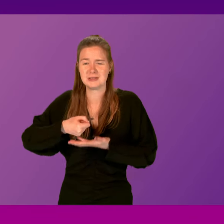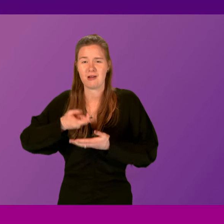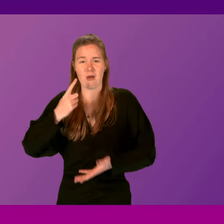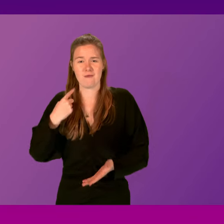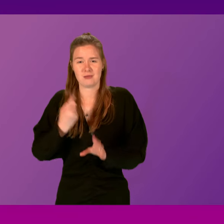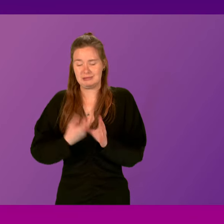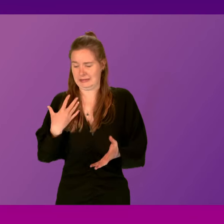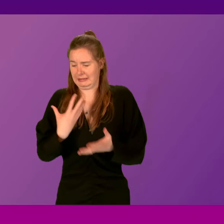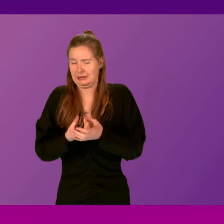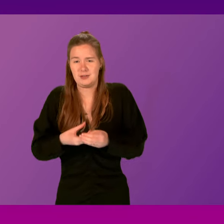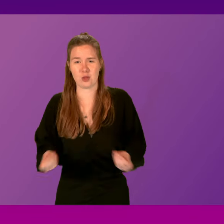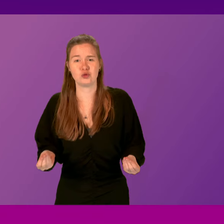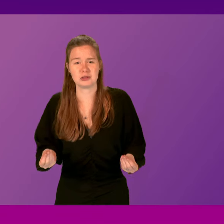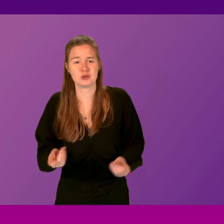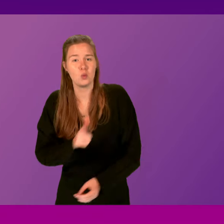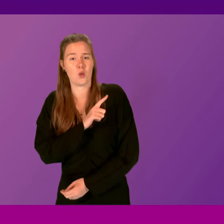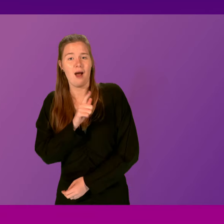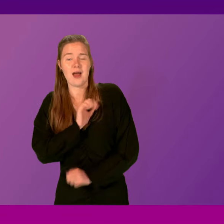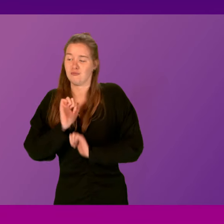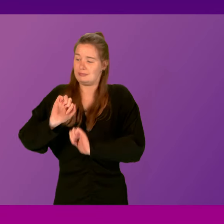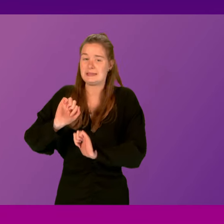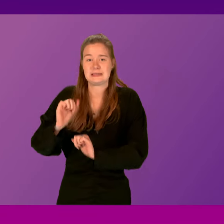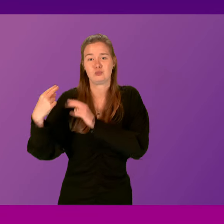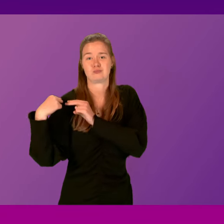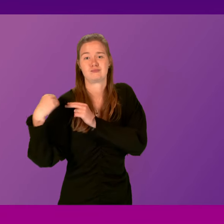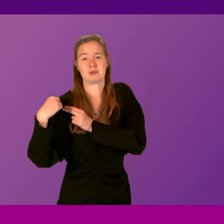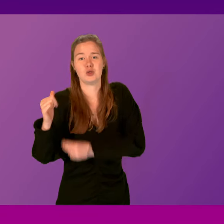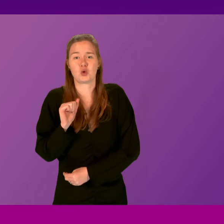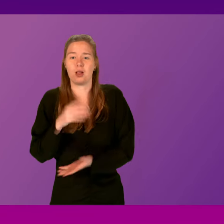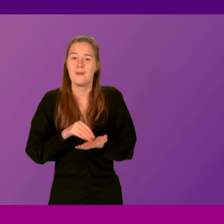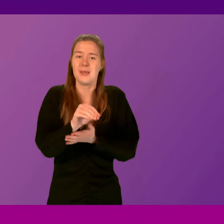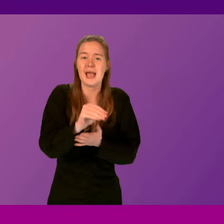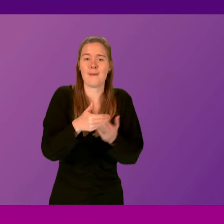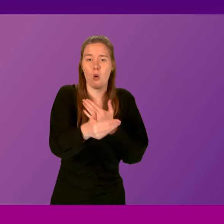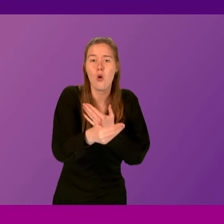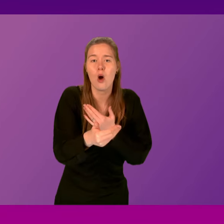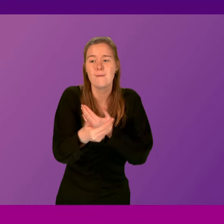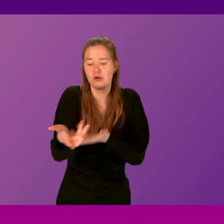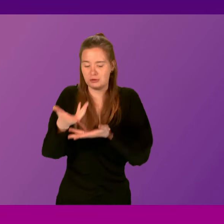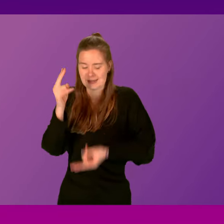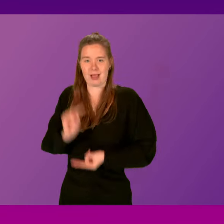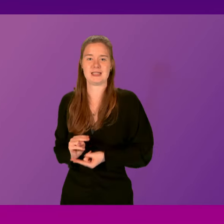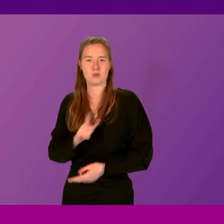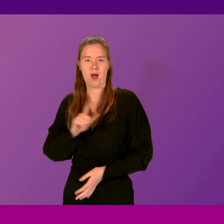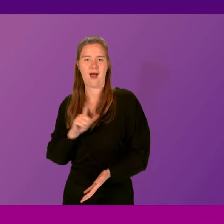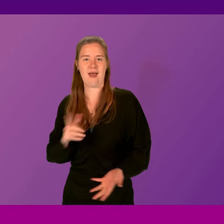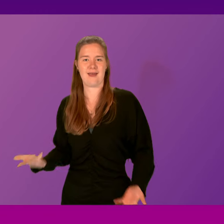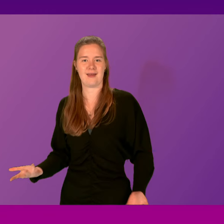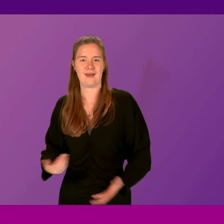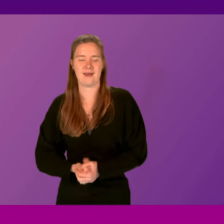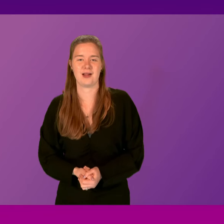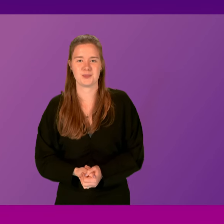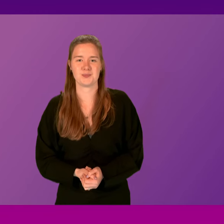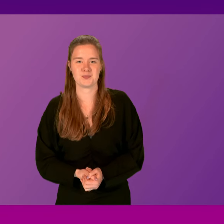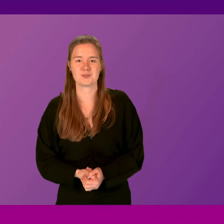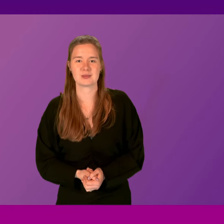of devolution. So why is it on his watch that Scots pay more and get less? First minister. Actually,